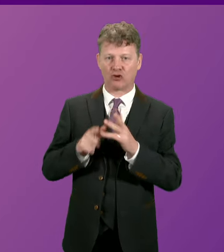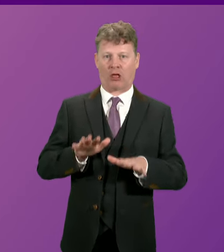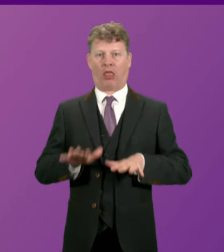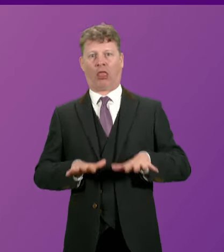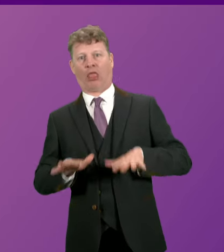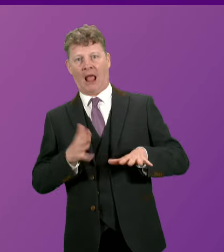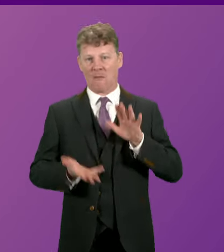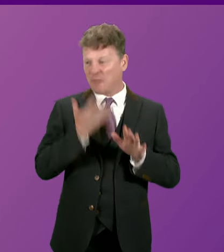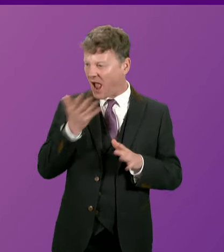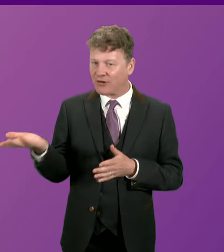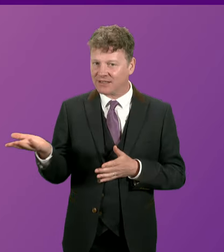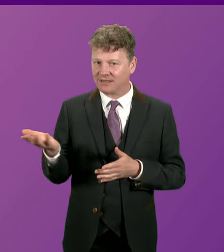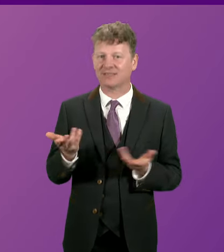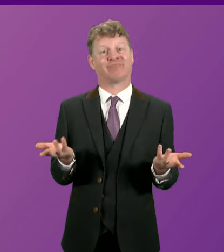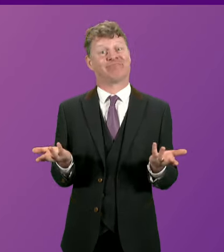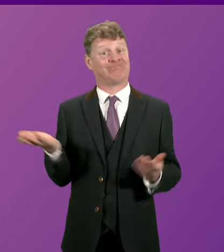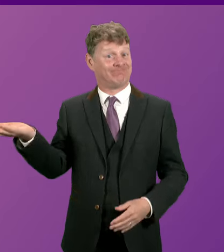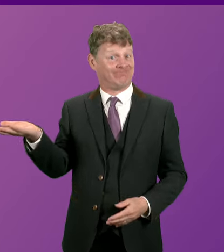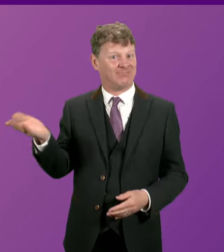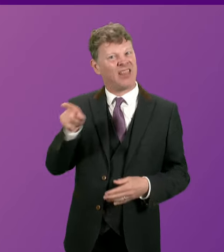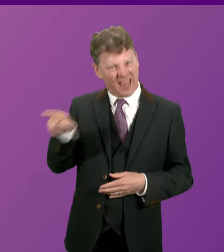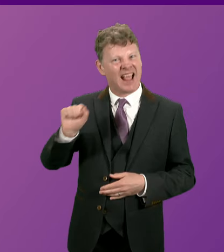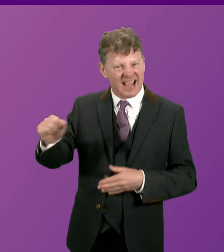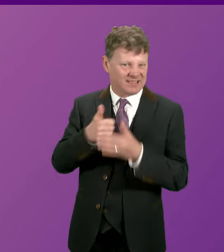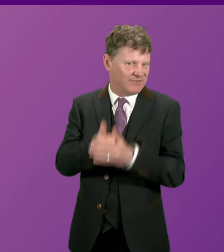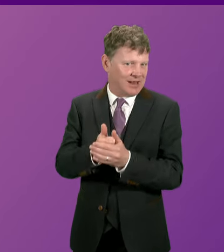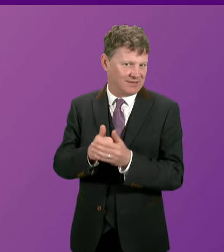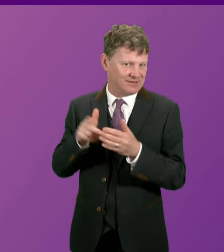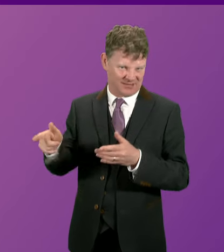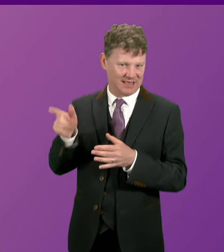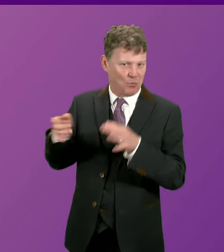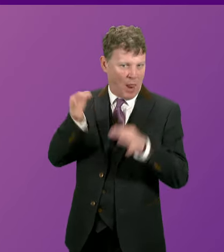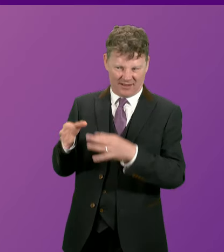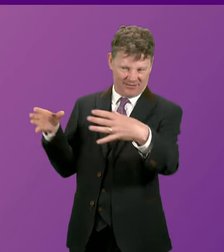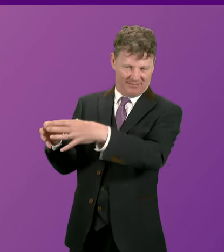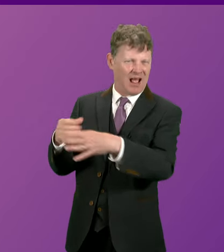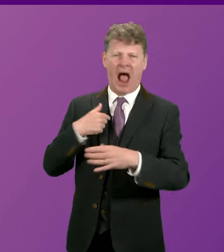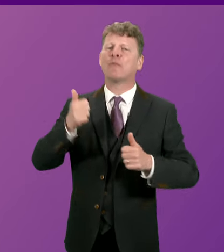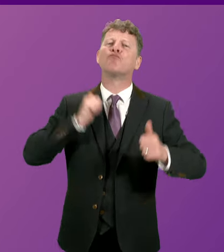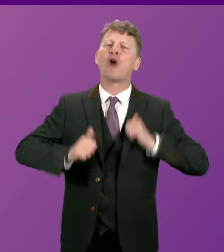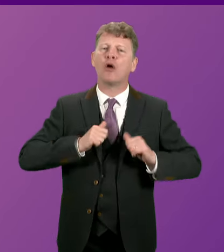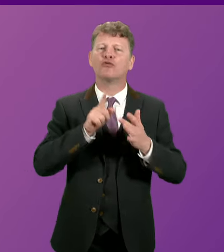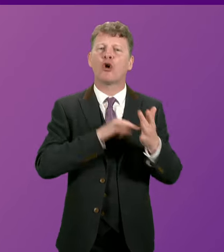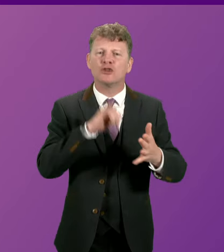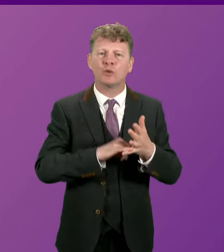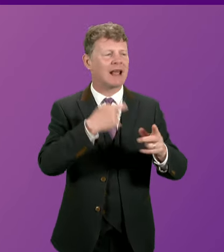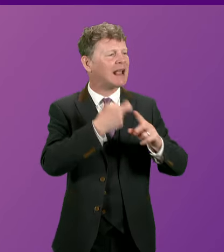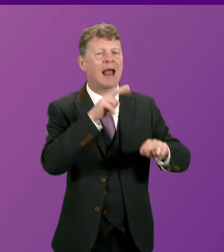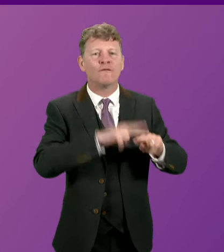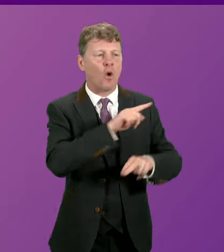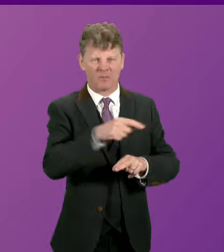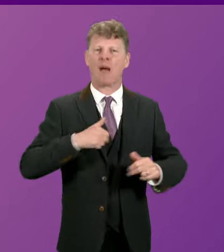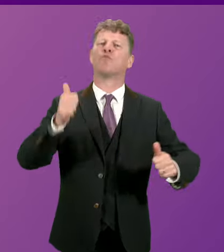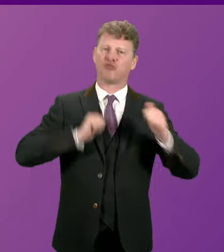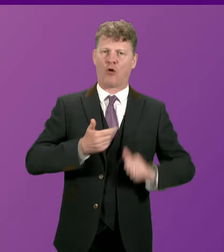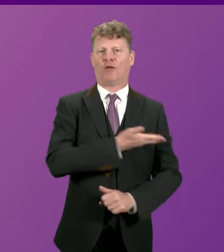more embarrassed. And let me say, that is the company he keeps. Members... I'm very proud of John Swinney, Kate Forbes, and all of the company that I